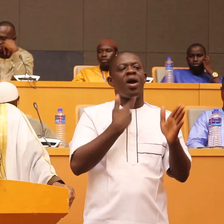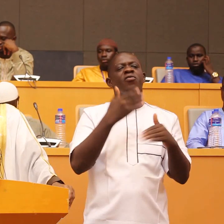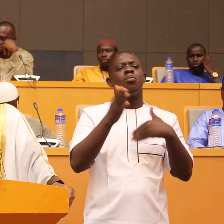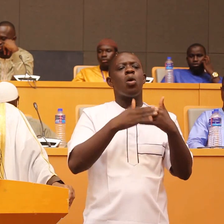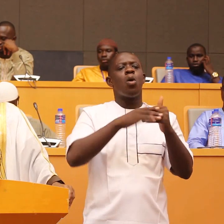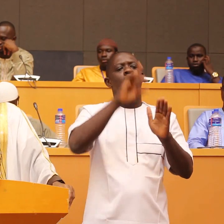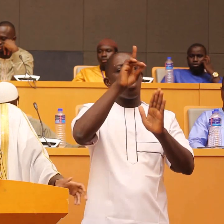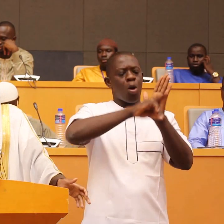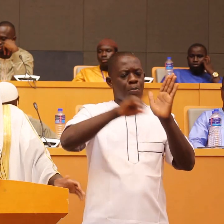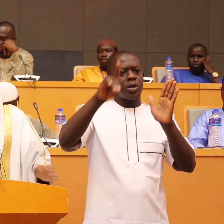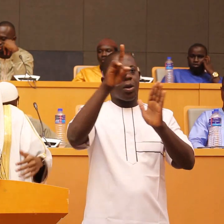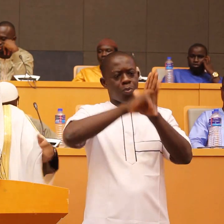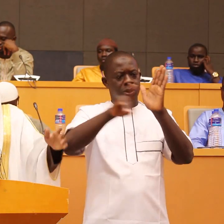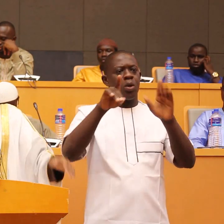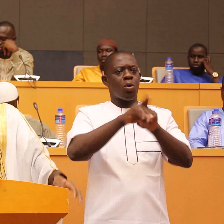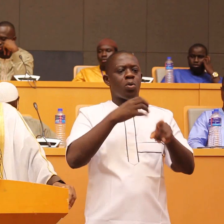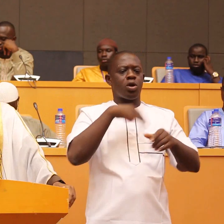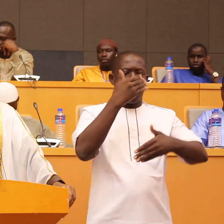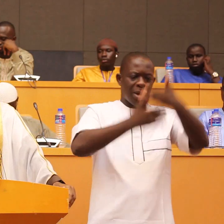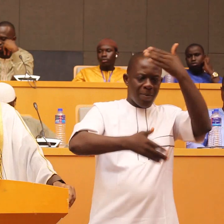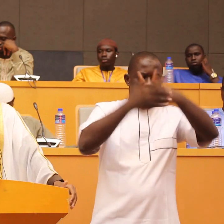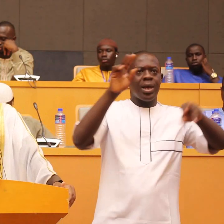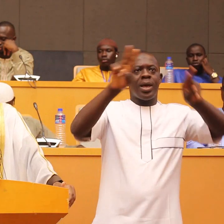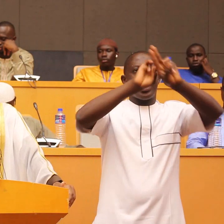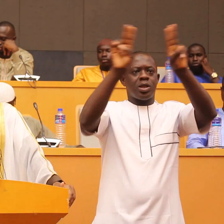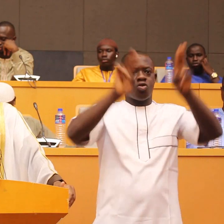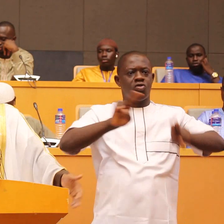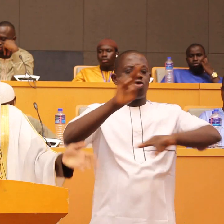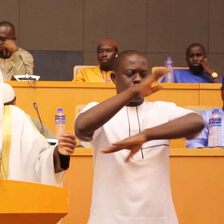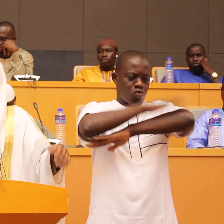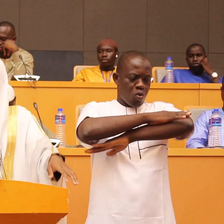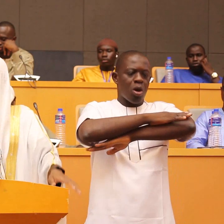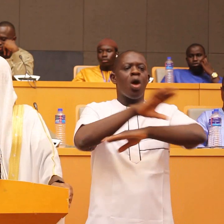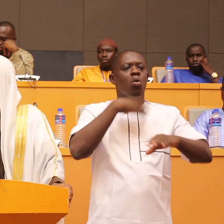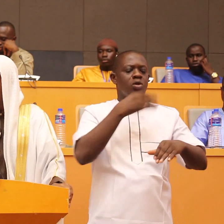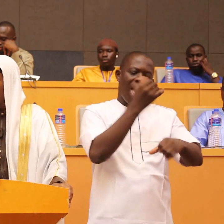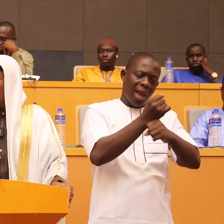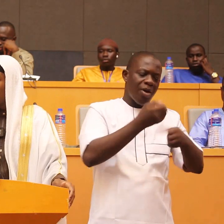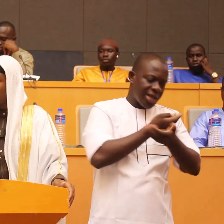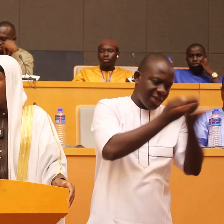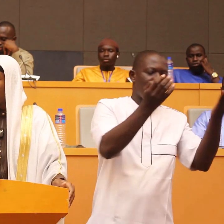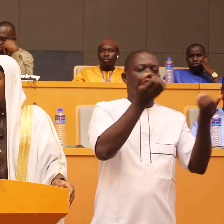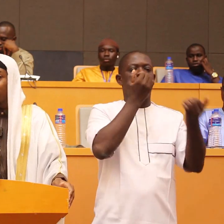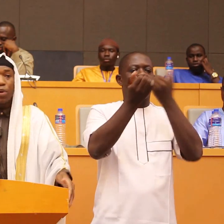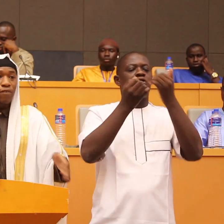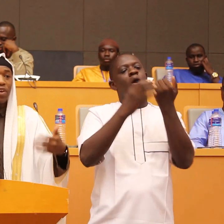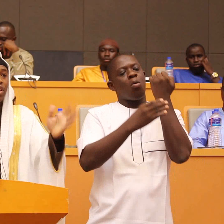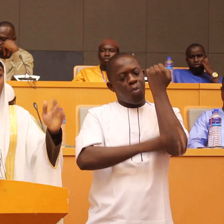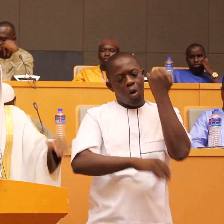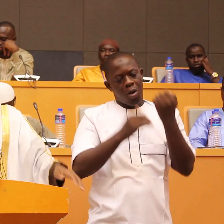among them building an international school among them feeding the poor people among them